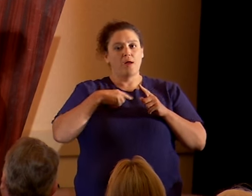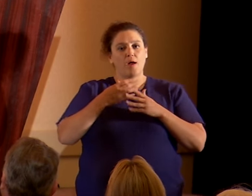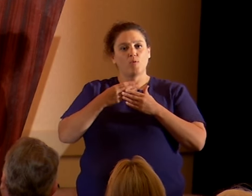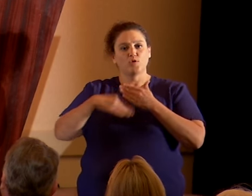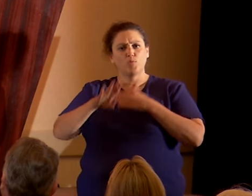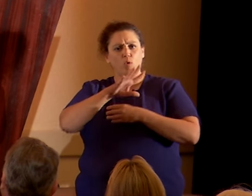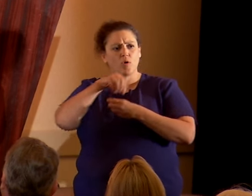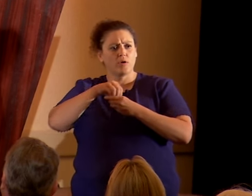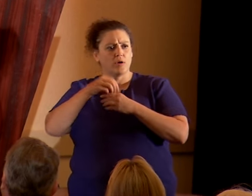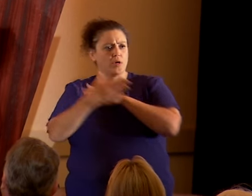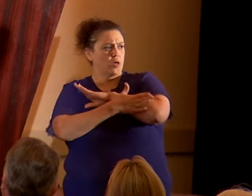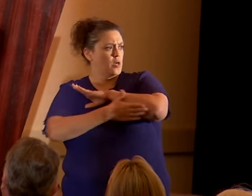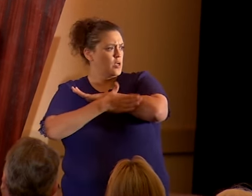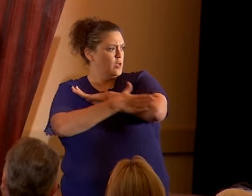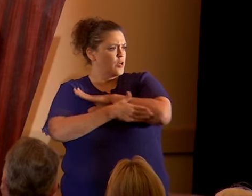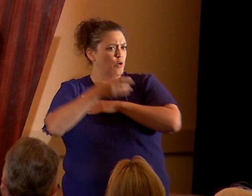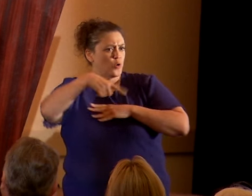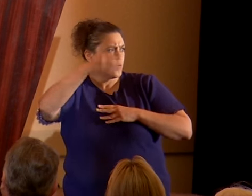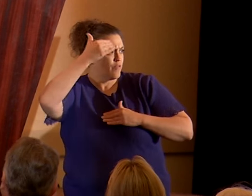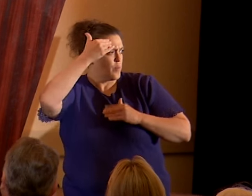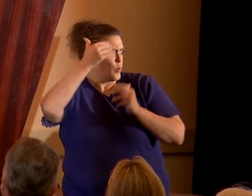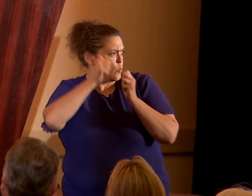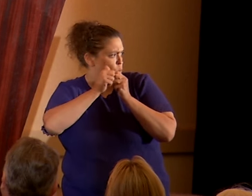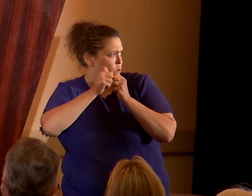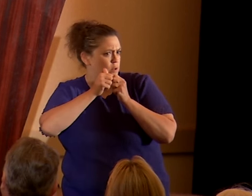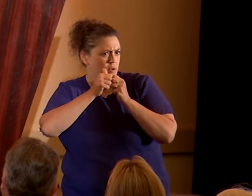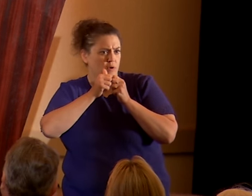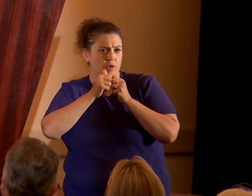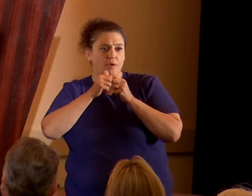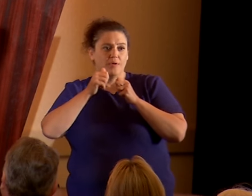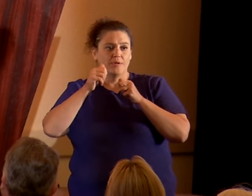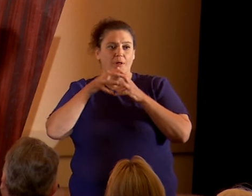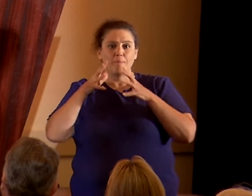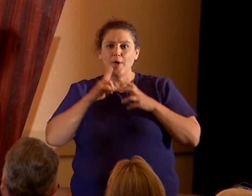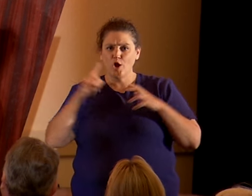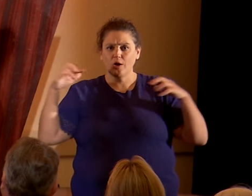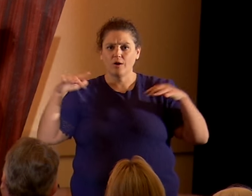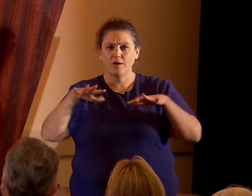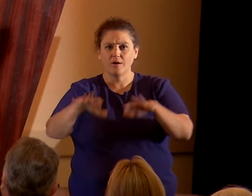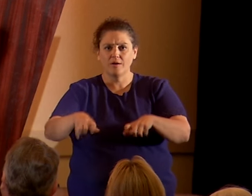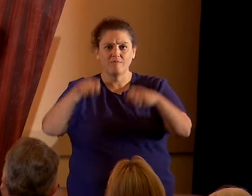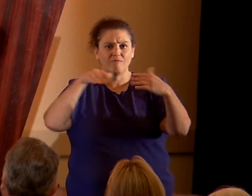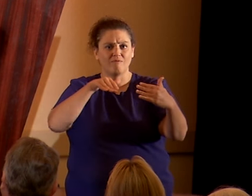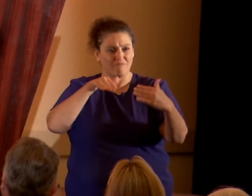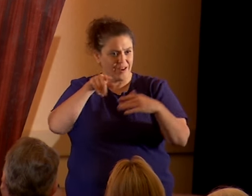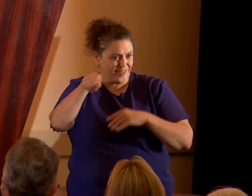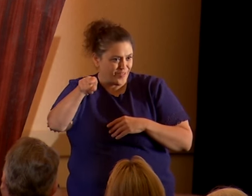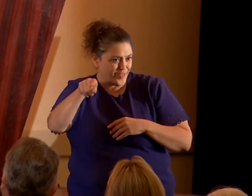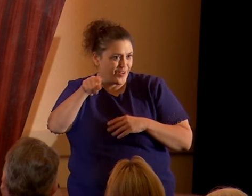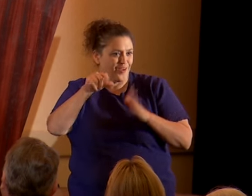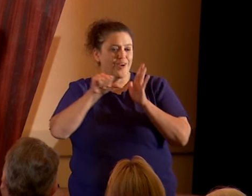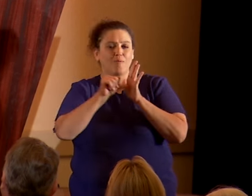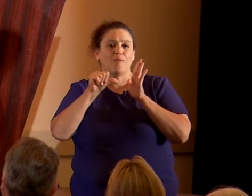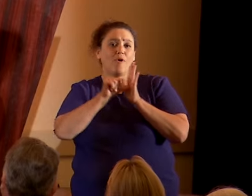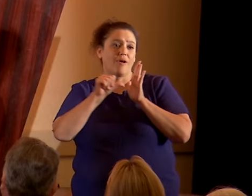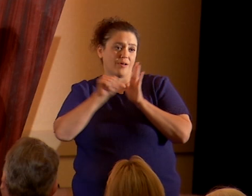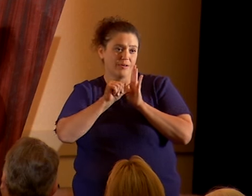in a country that you are probably familiar with. America has invaded just a decade ago called Iraq.